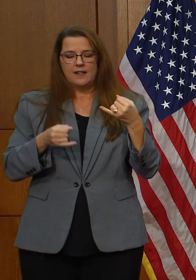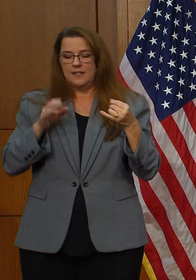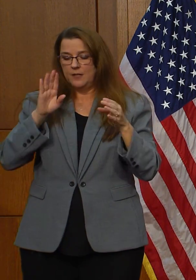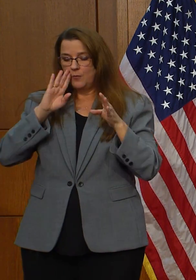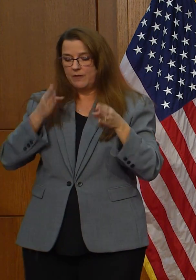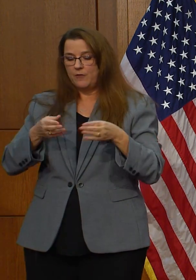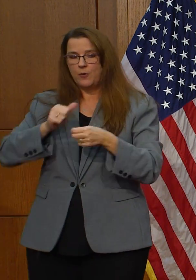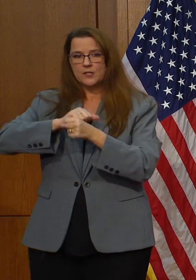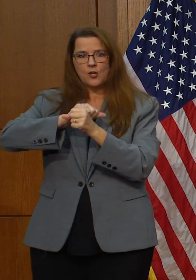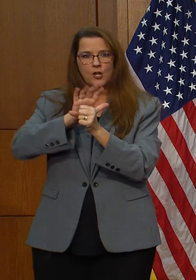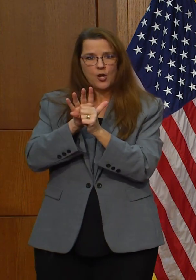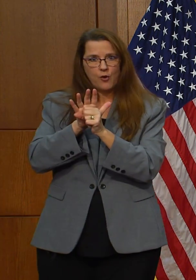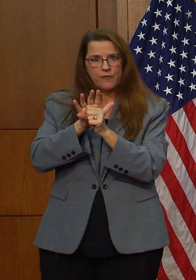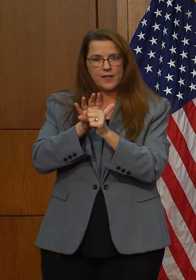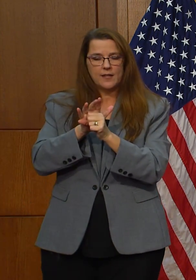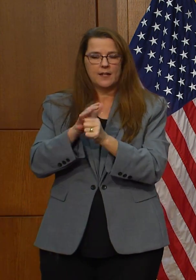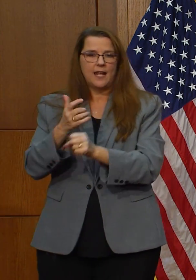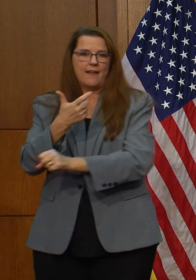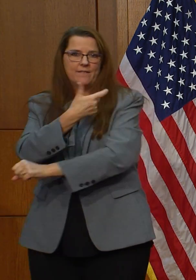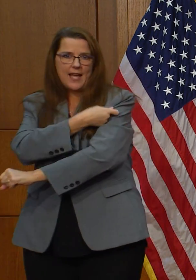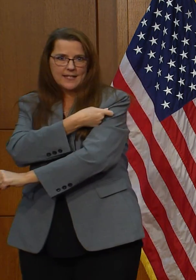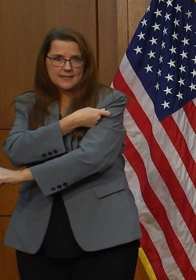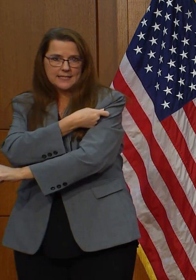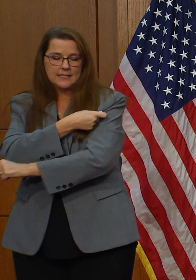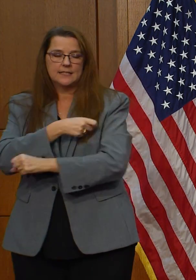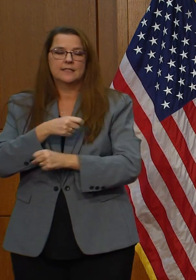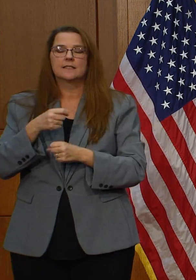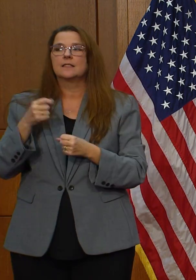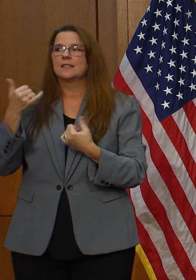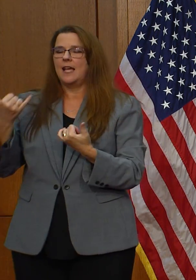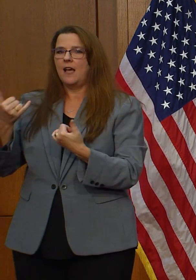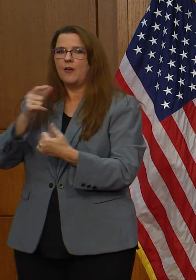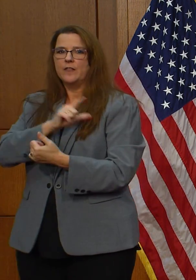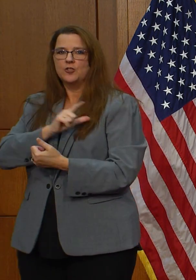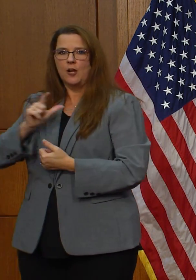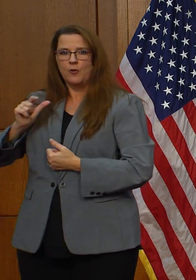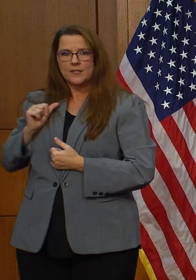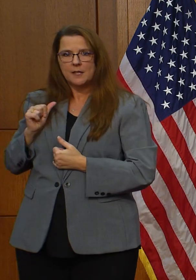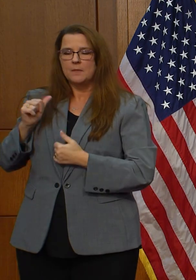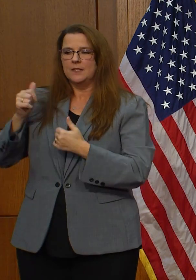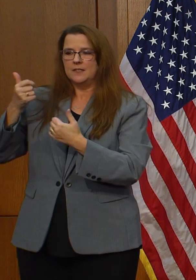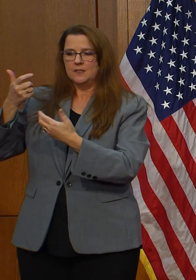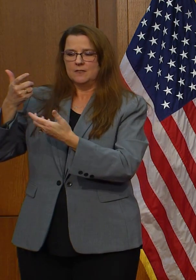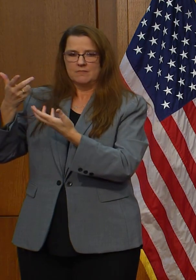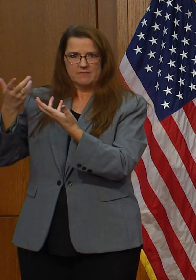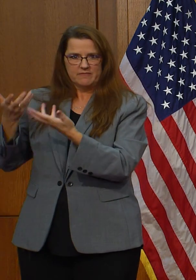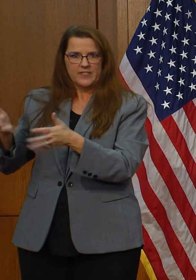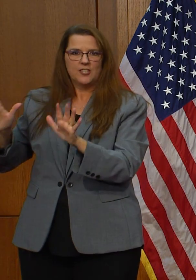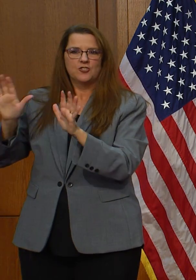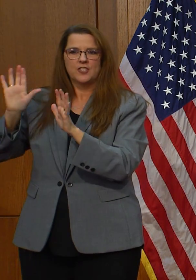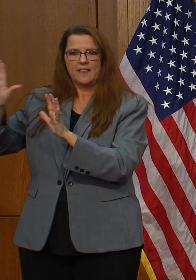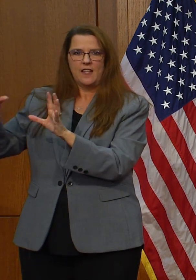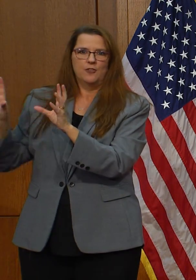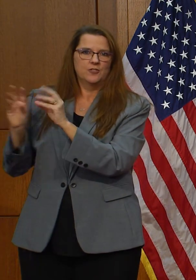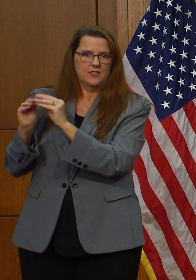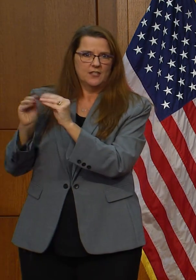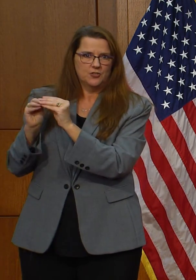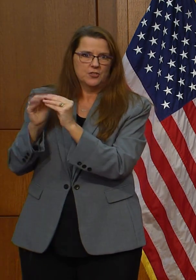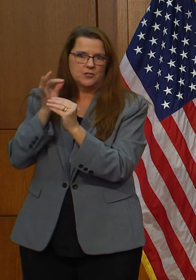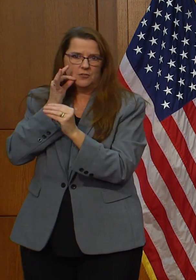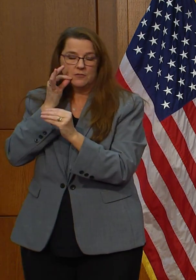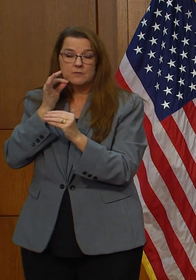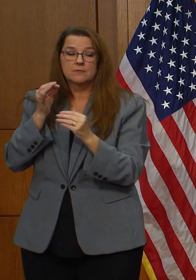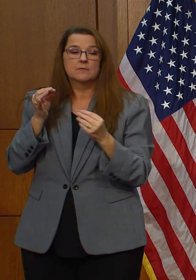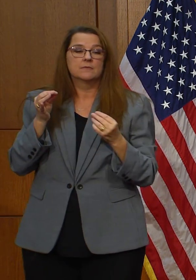The General Assembly is wrapping up its final week of session. Together, we have made important progress